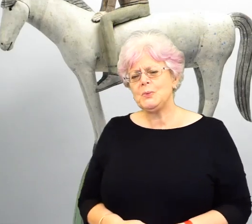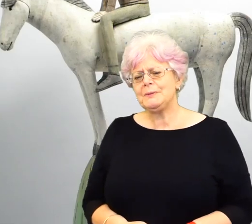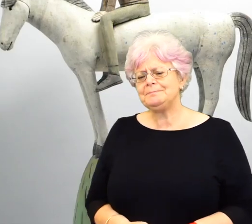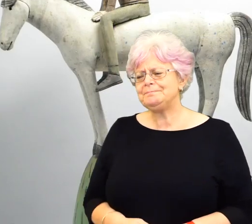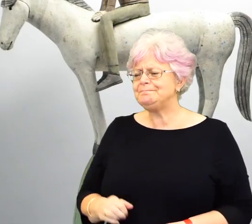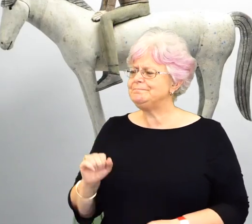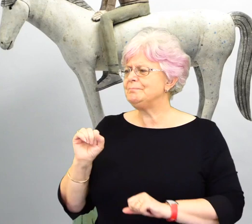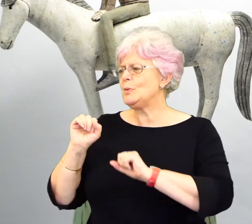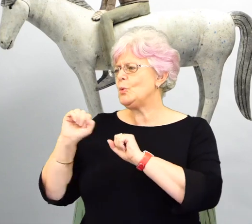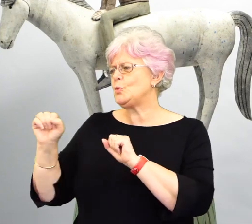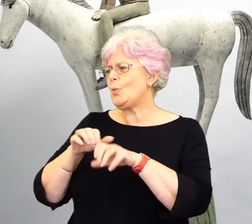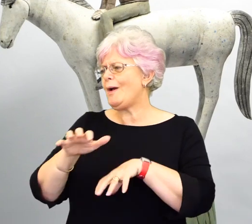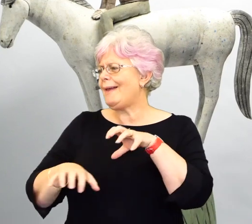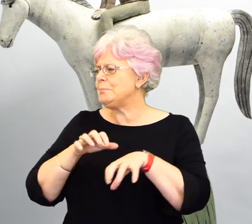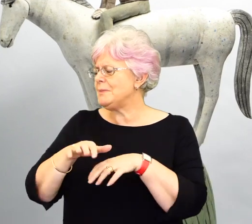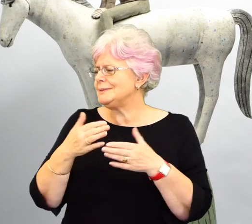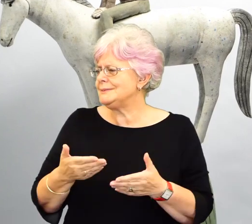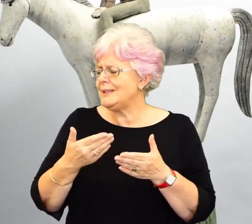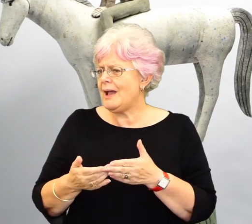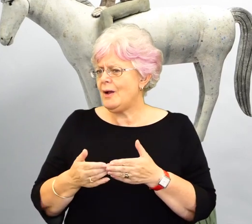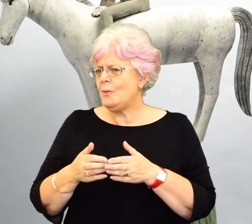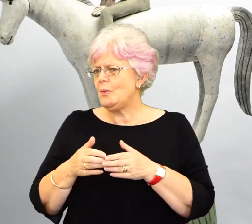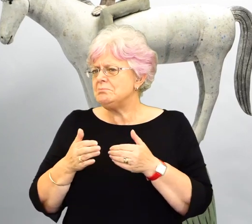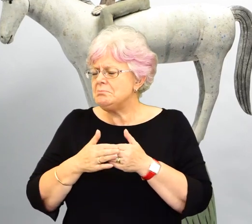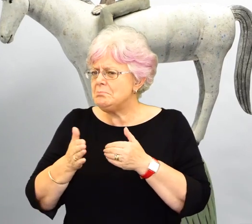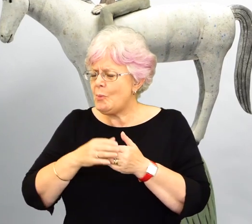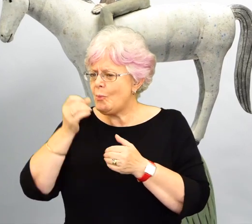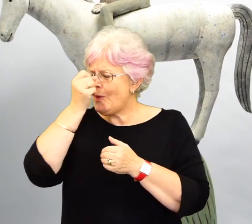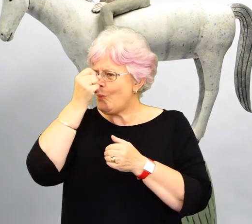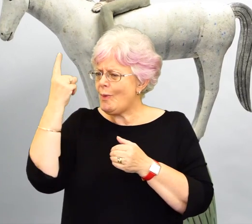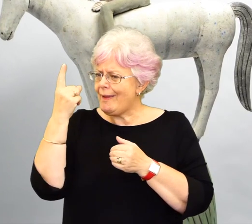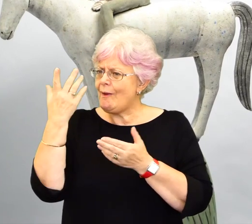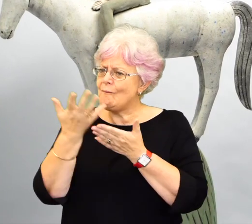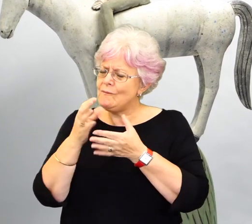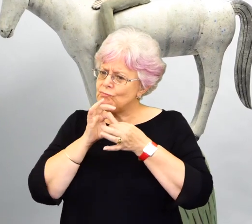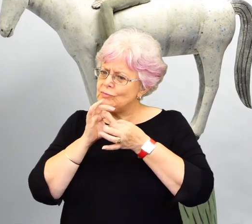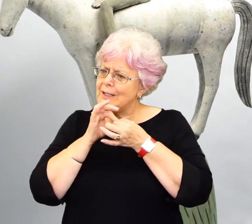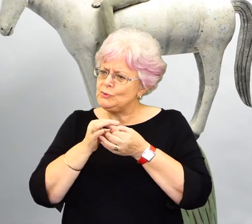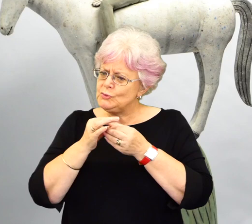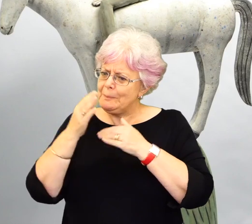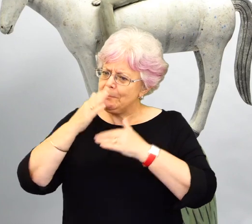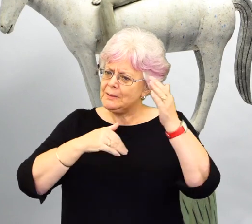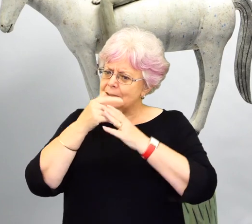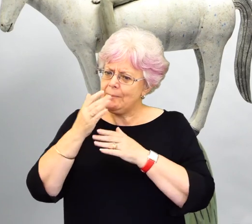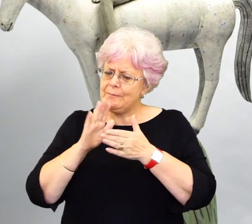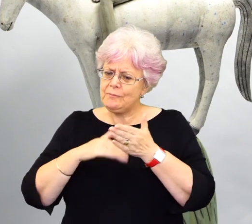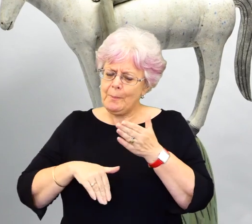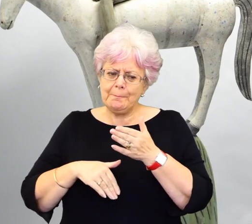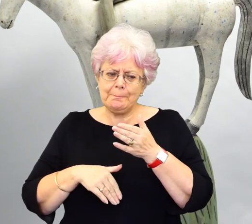is that much more of a conscious, um, or conscious approach to how, to the relationship you build between the